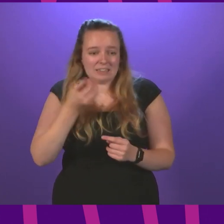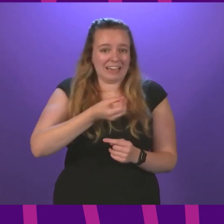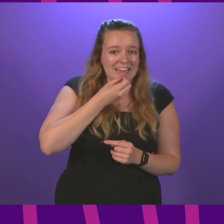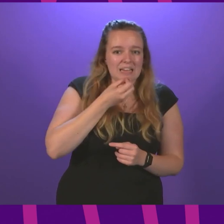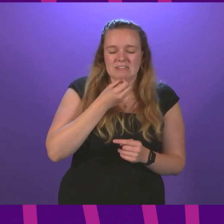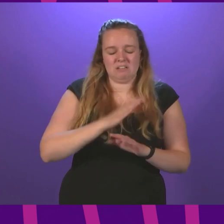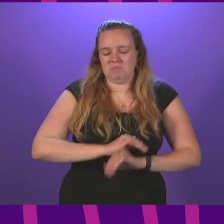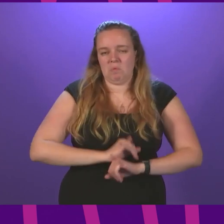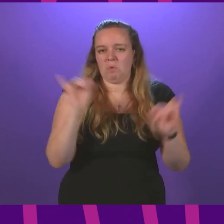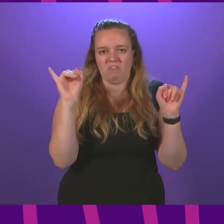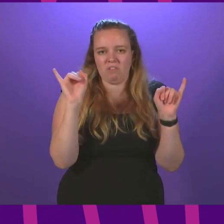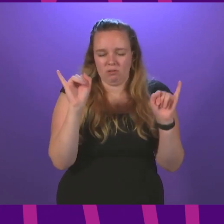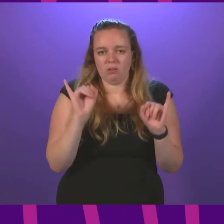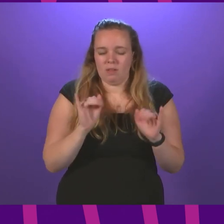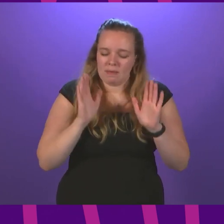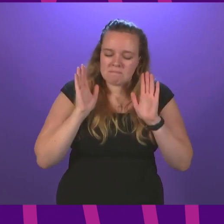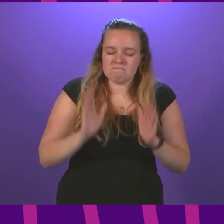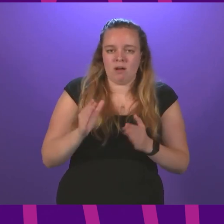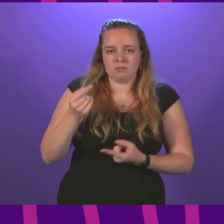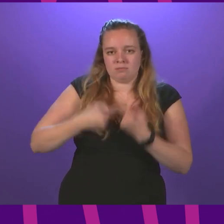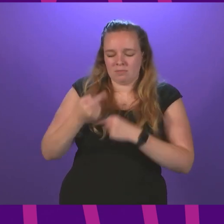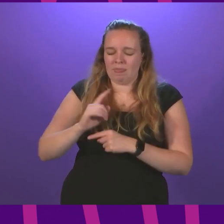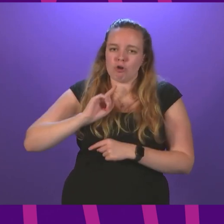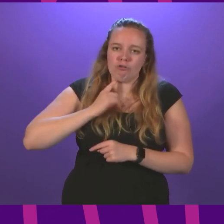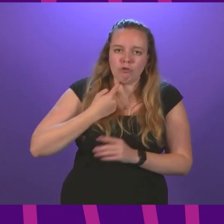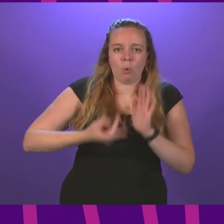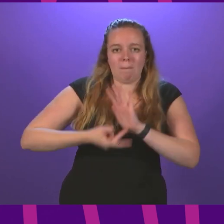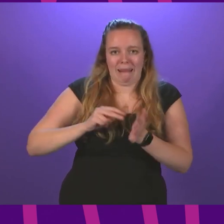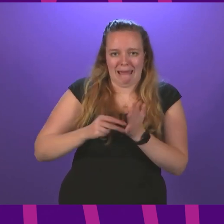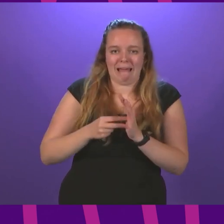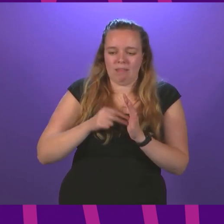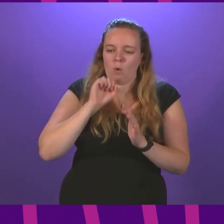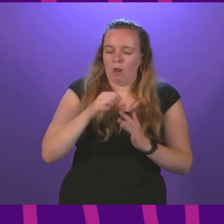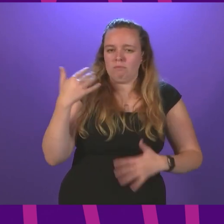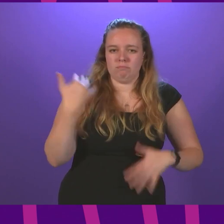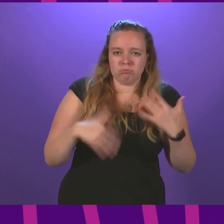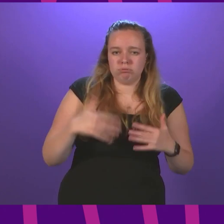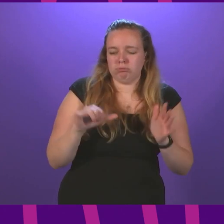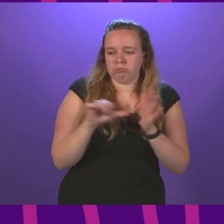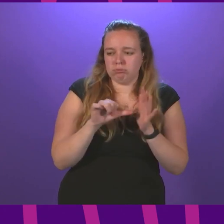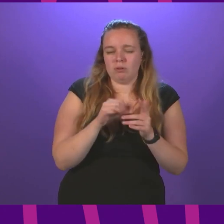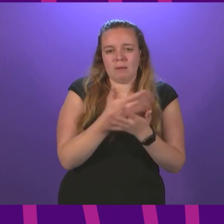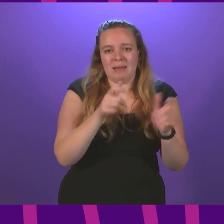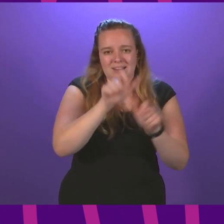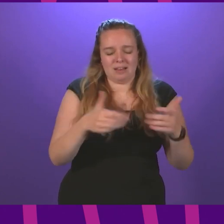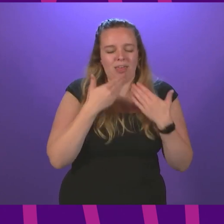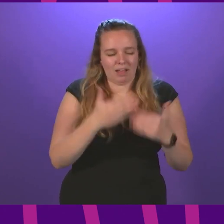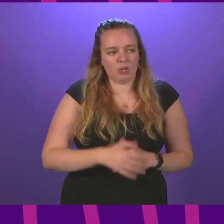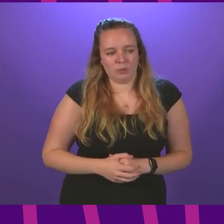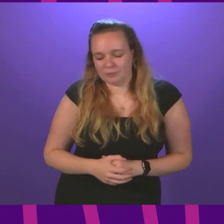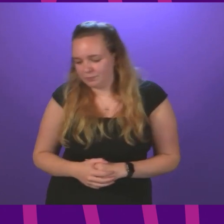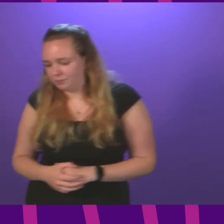is an absolute disgrace. And they must reverse this cruel plan that will inflict dreadful hardship in many of our constituents. Thank you.